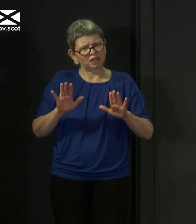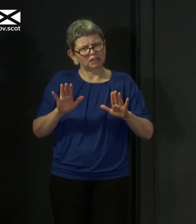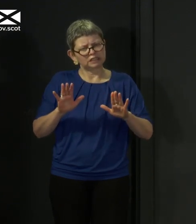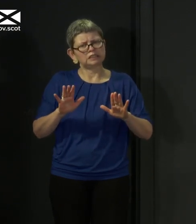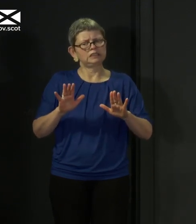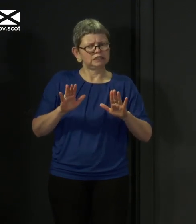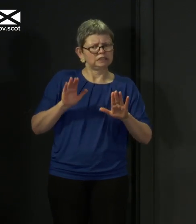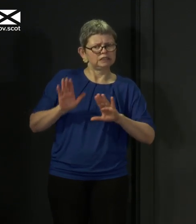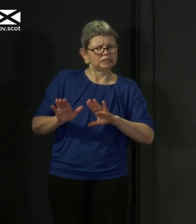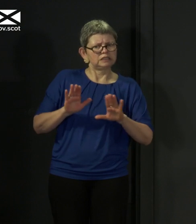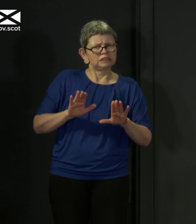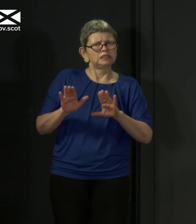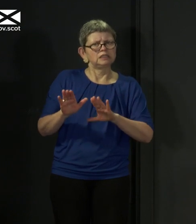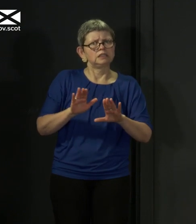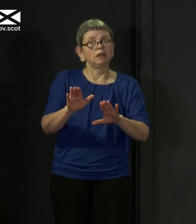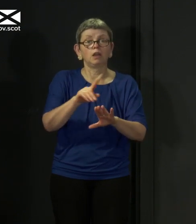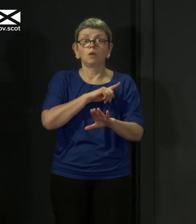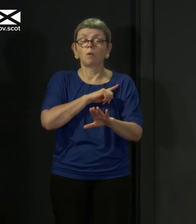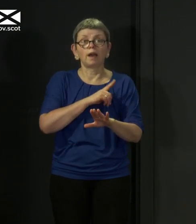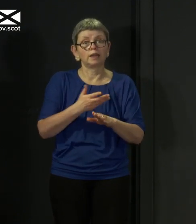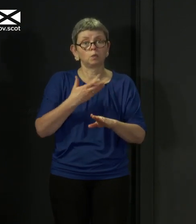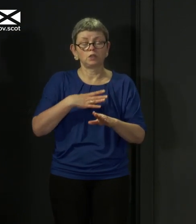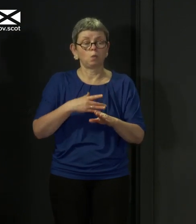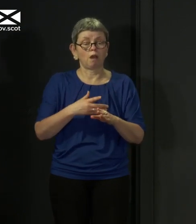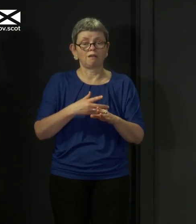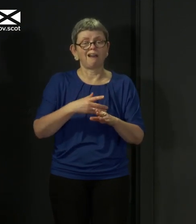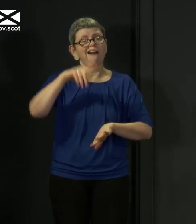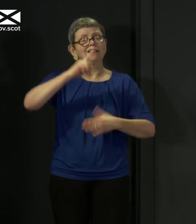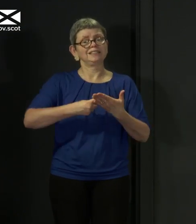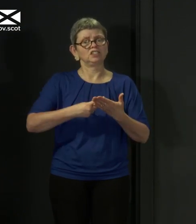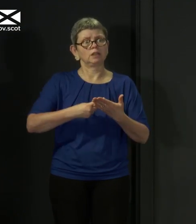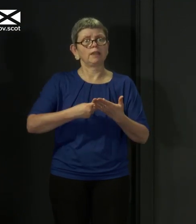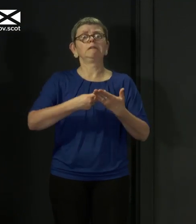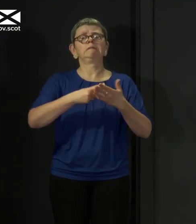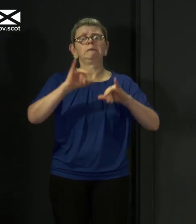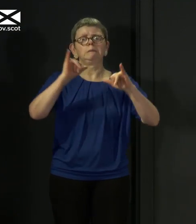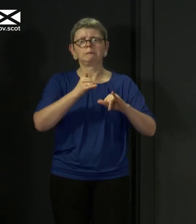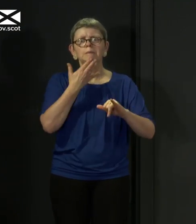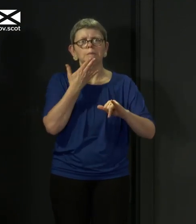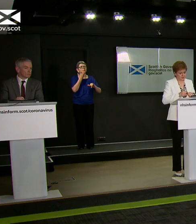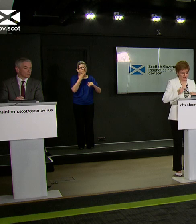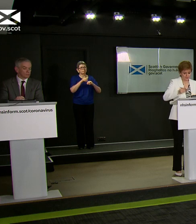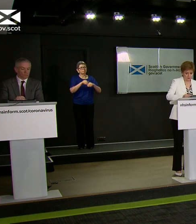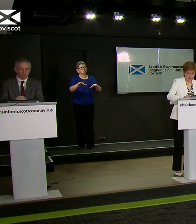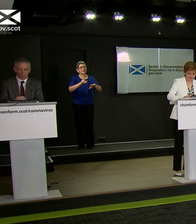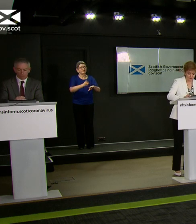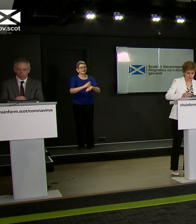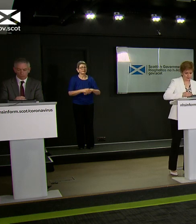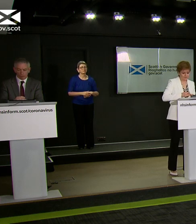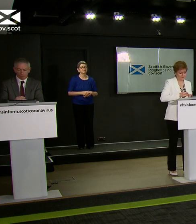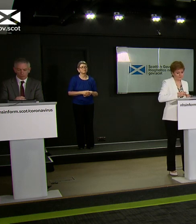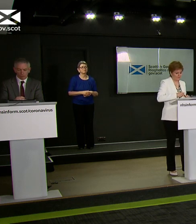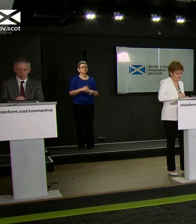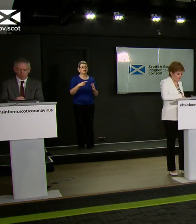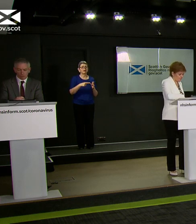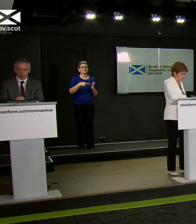we take these decisions for the future, so that we're not having unintended consequences of things that we do. Peter McMahon from ITV Border.